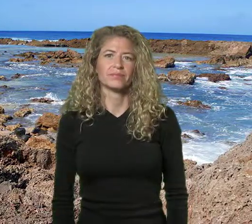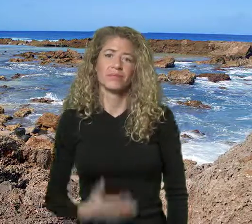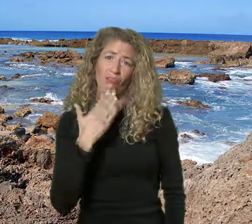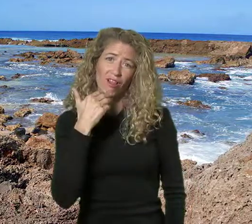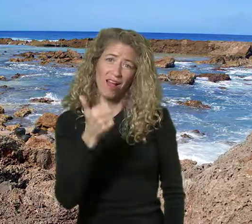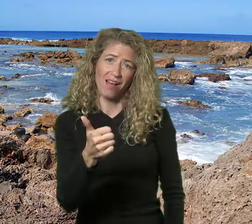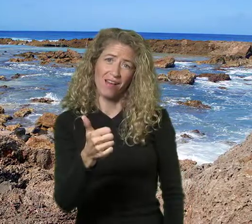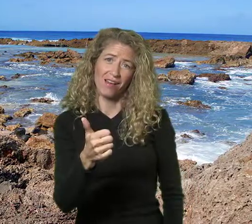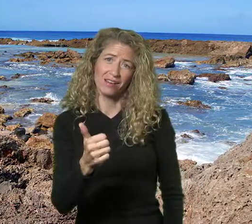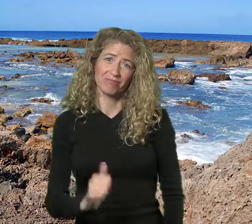Good luck. luck.